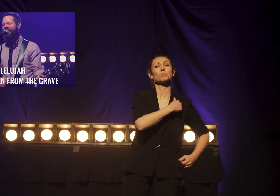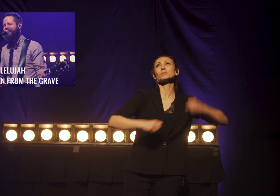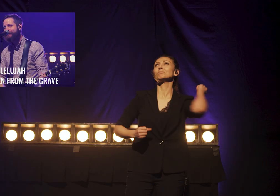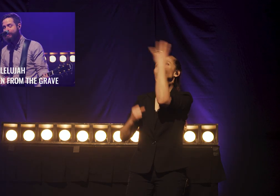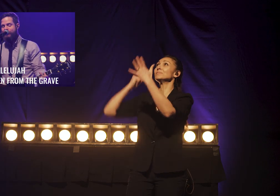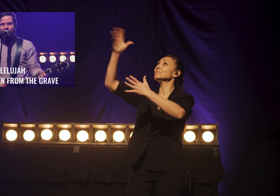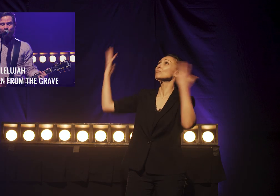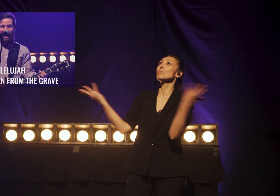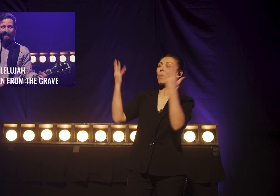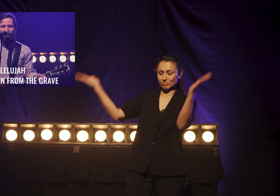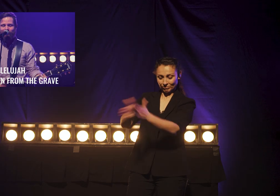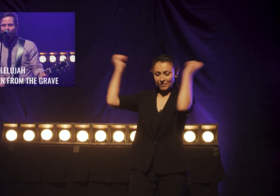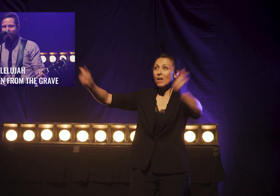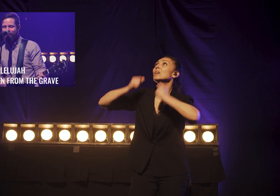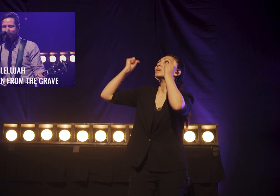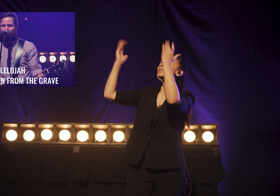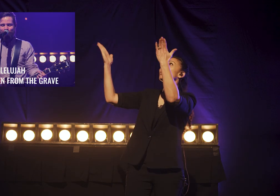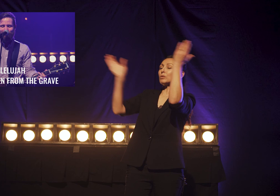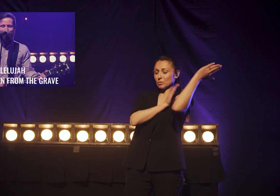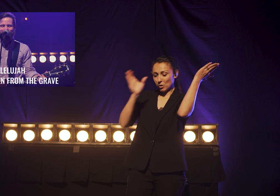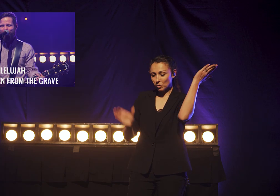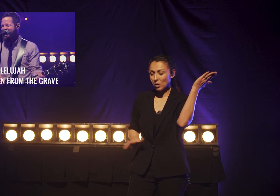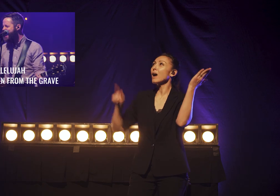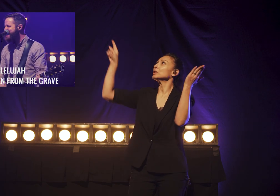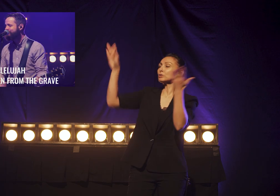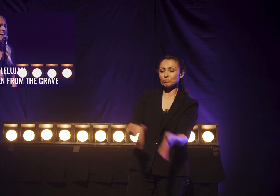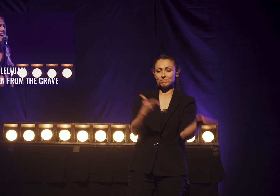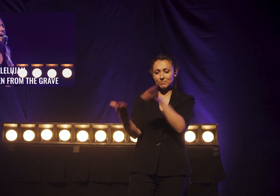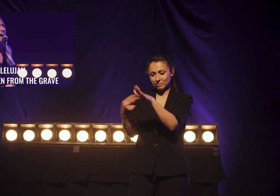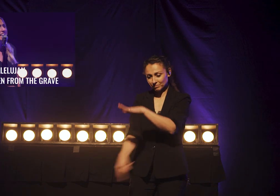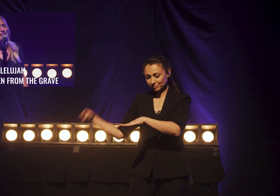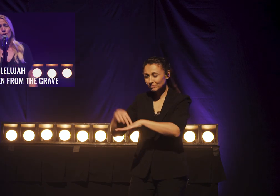Christ Is Risen From The Grave Hallelujah